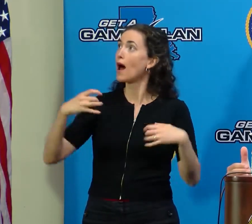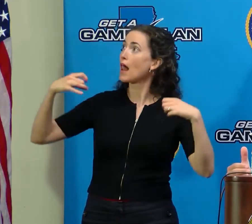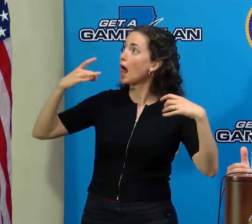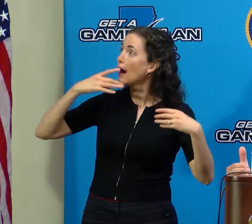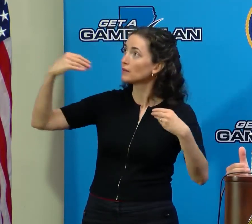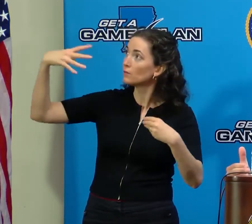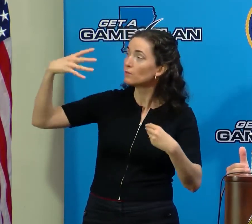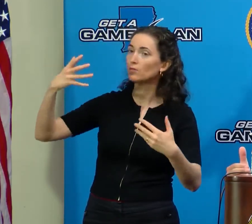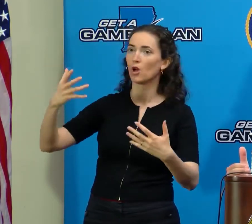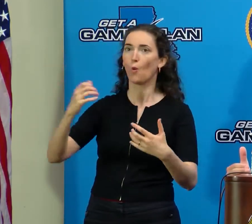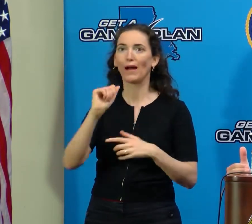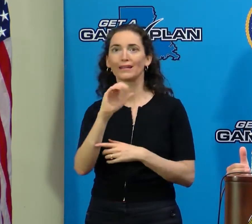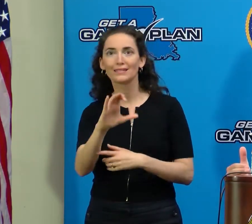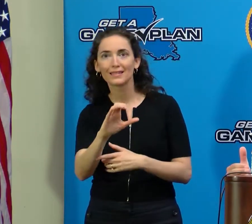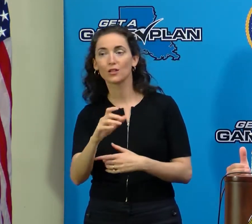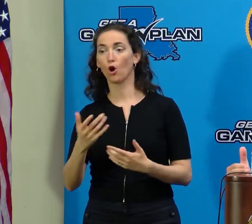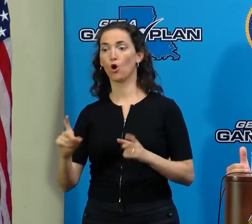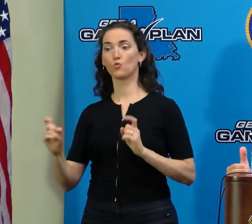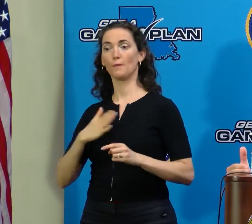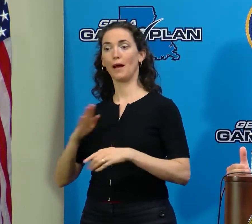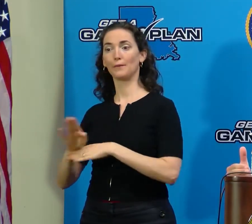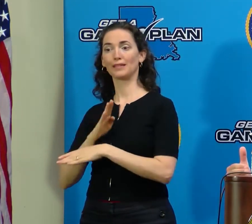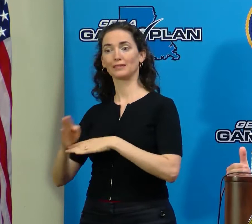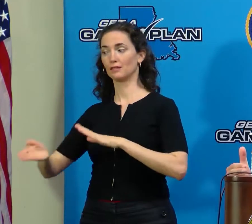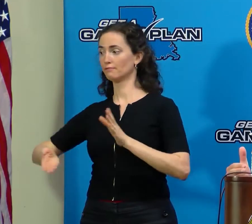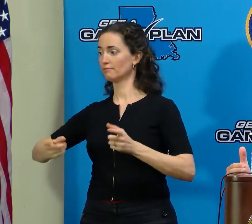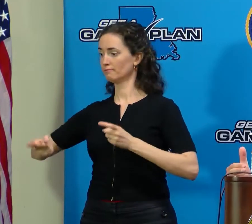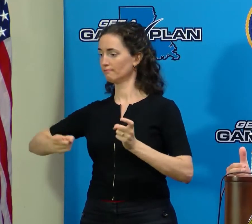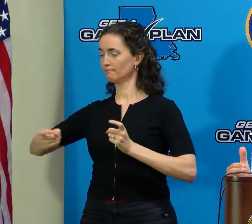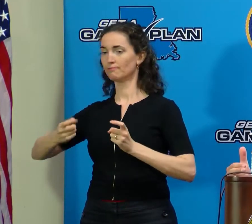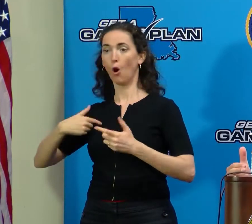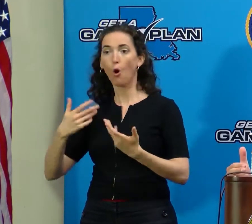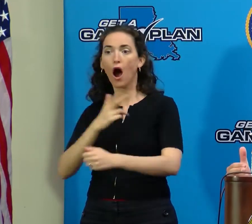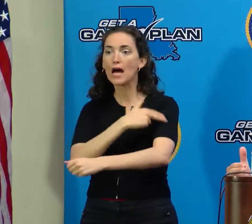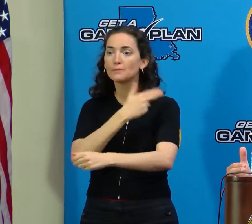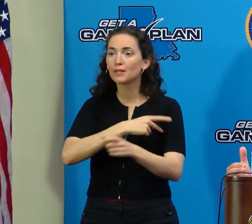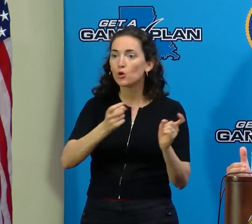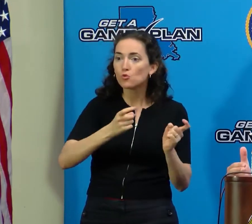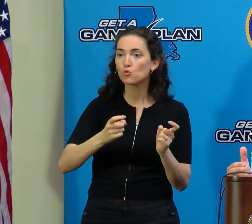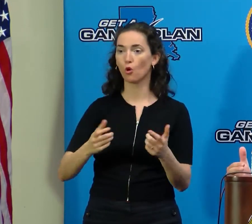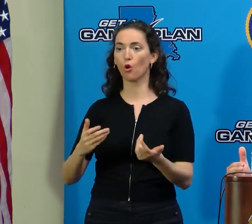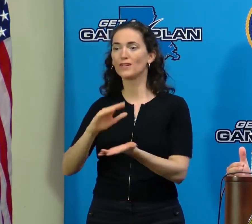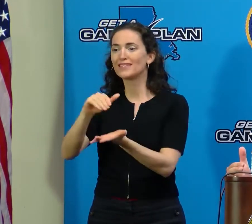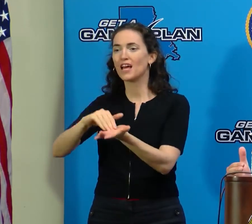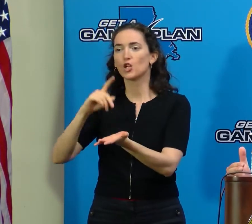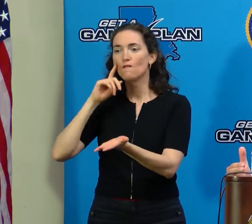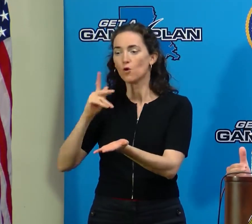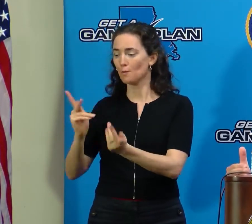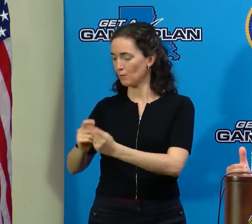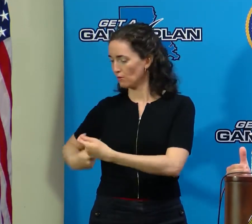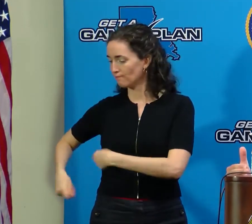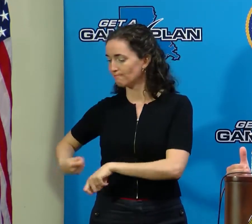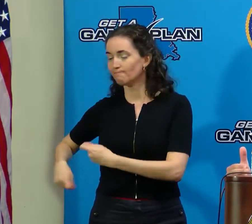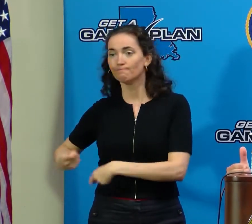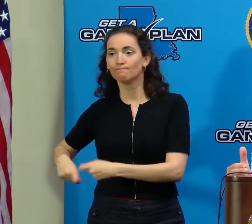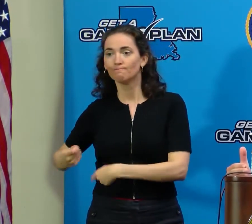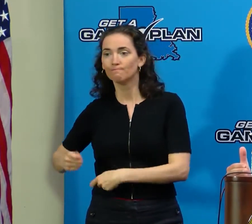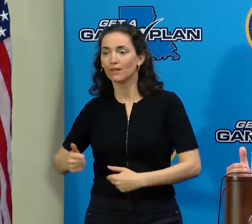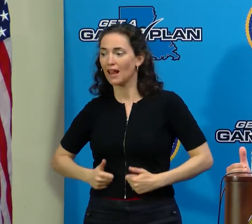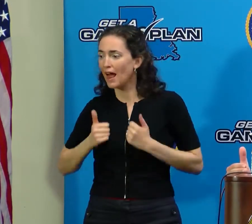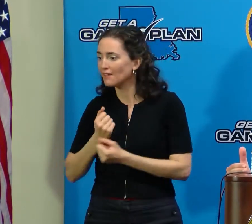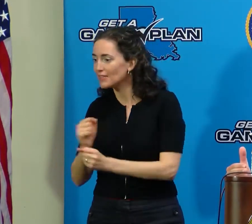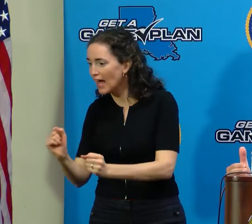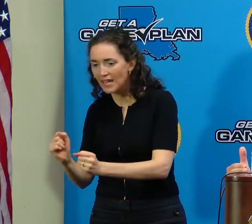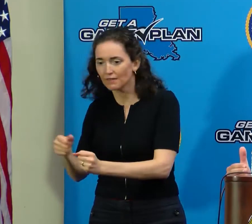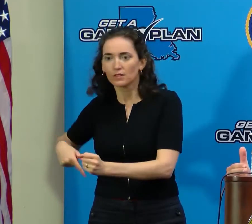-conditioned home or because you're trying to run a business or you're trying to run a hospital or dialysis center and save people's lives. The